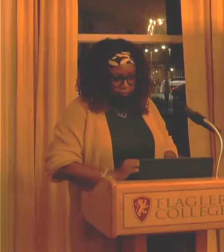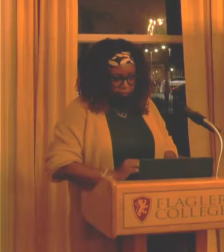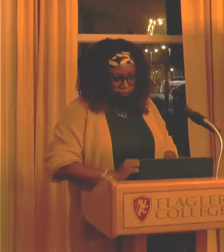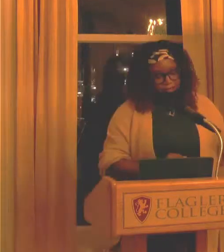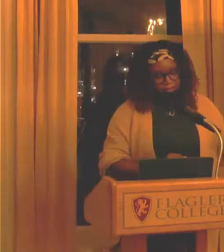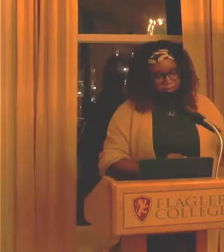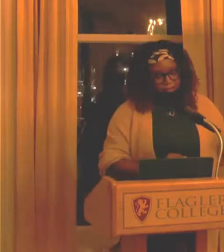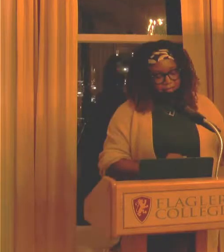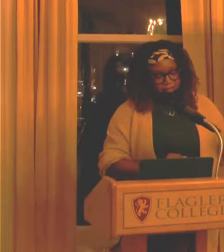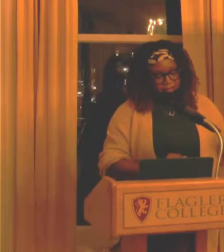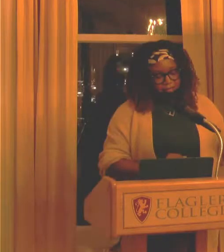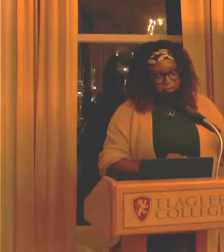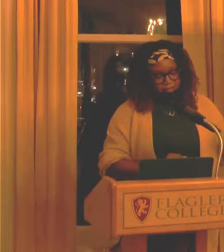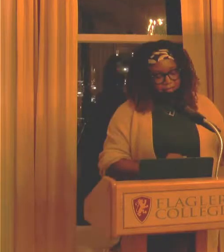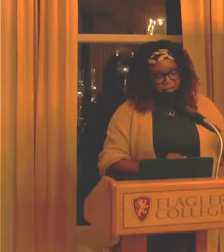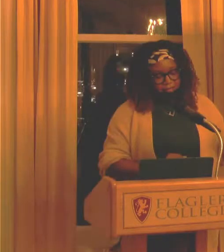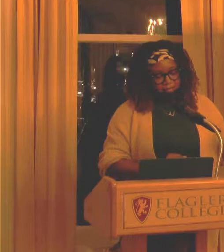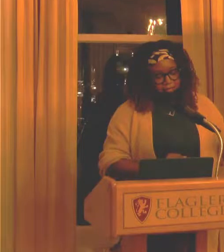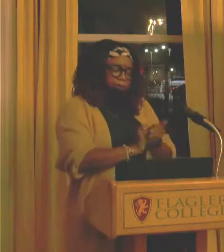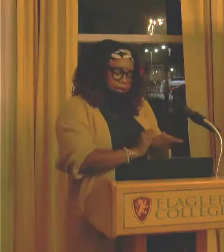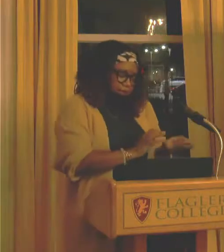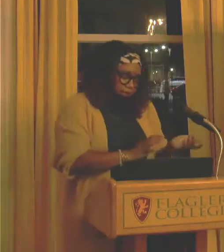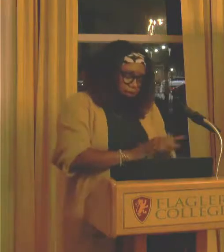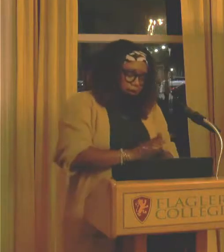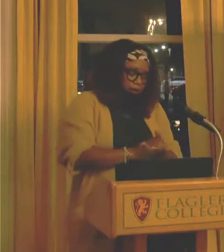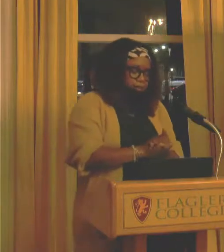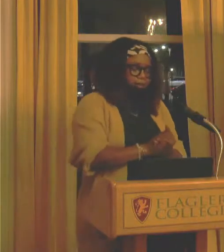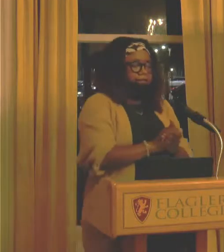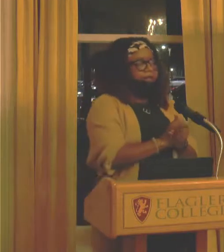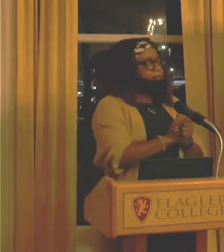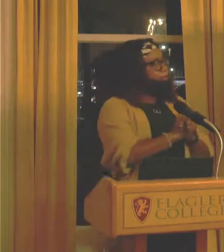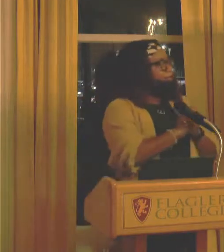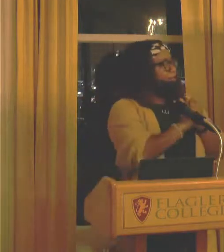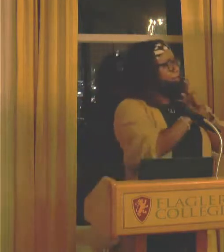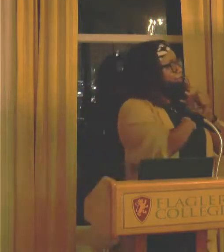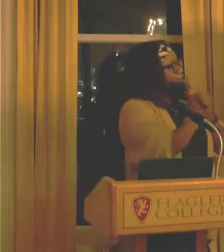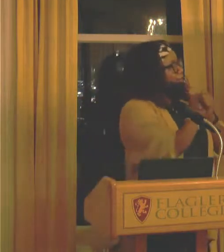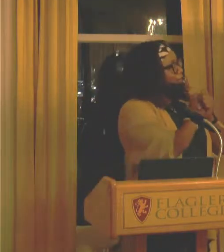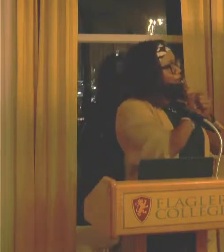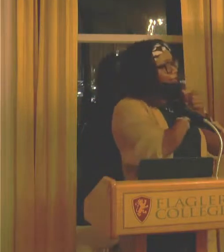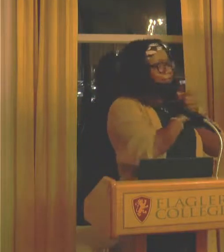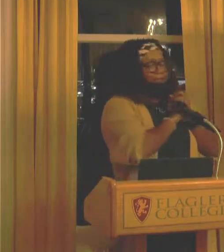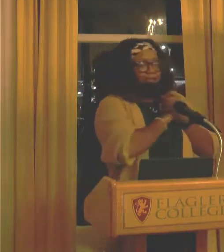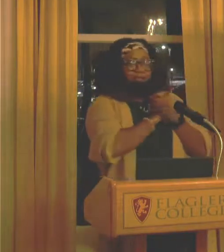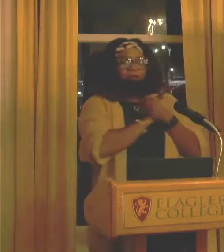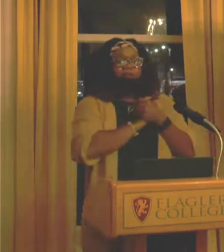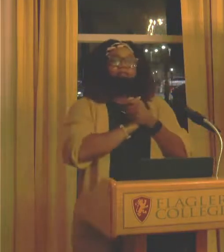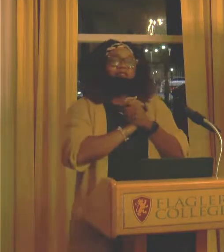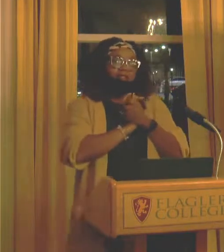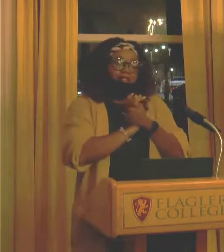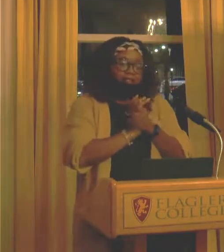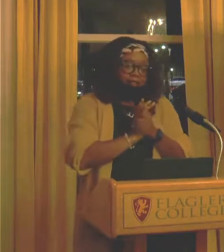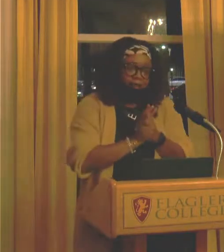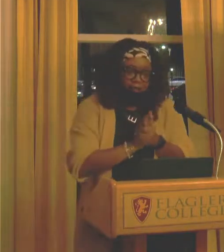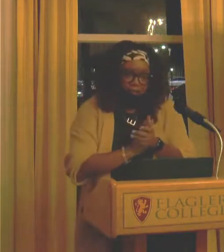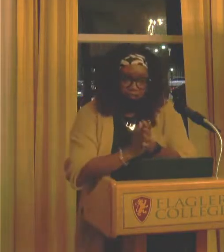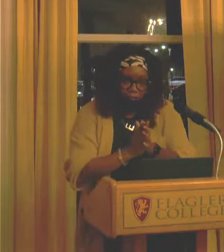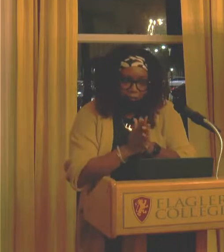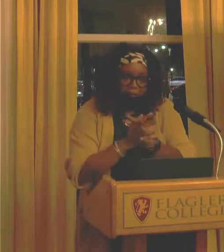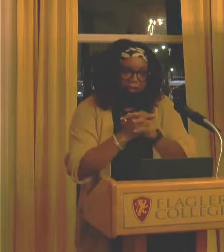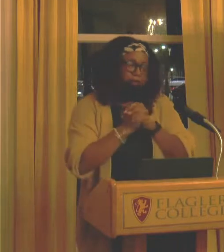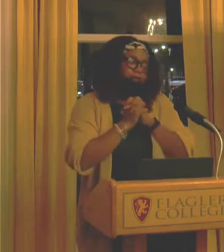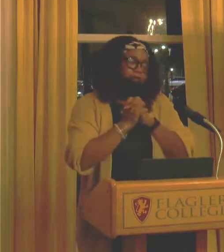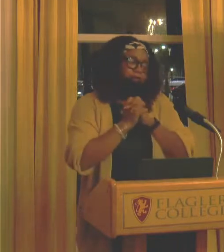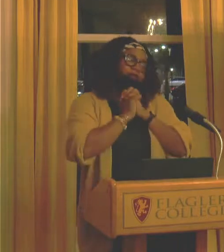She also mentioned that I have a business called Artist Types. I think, you know, most of us, as artists,